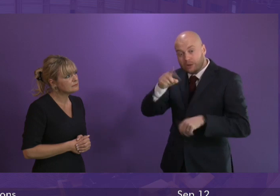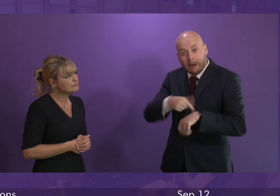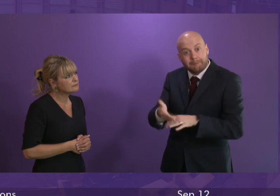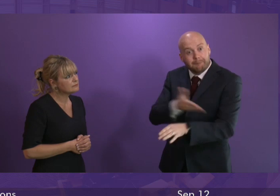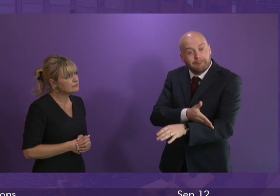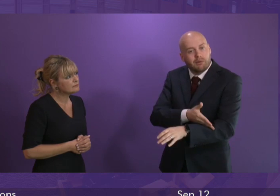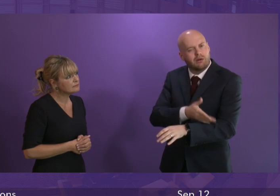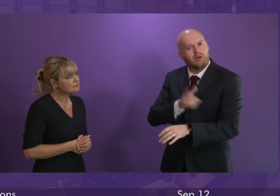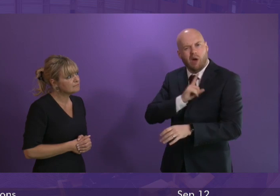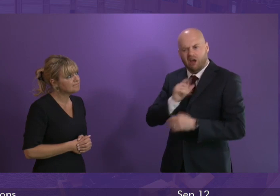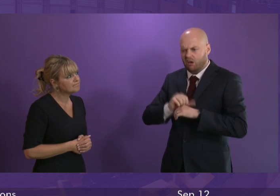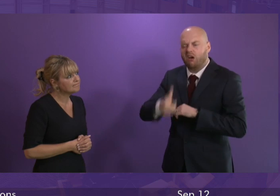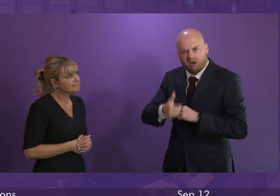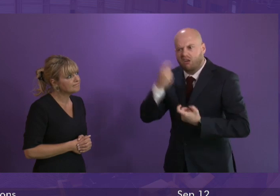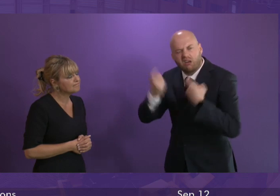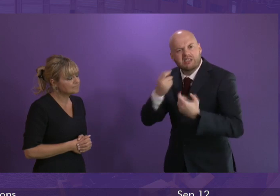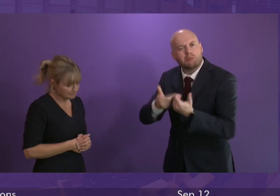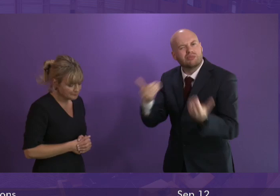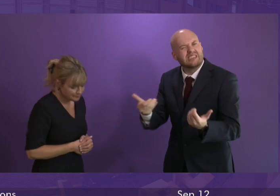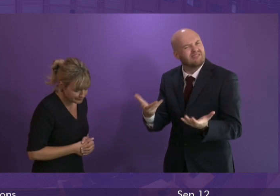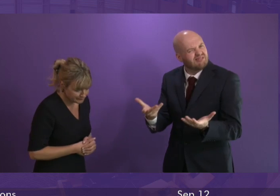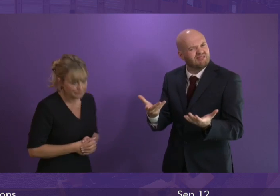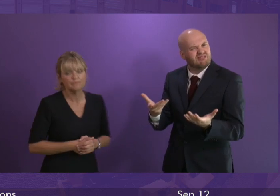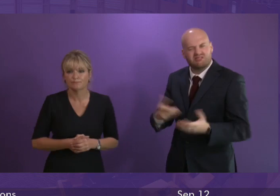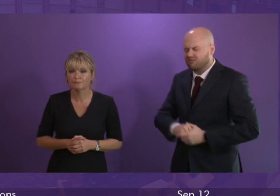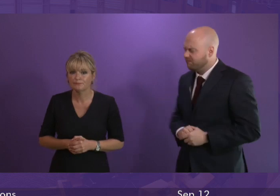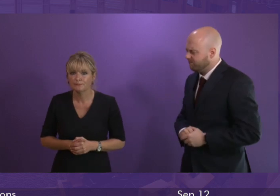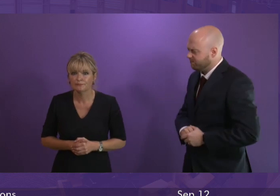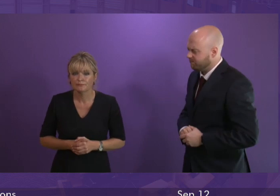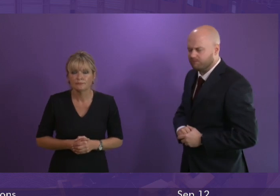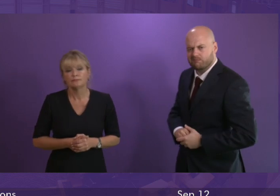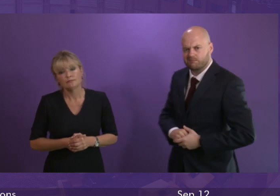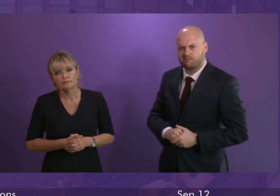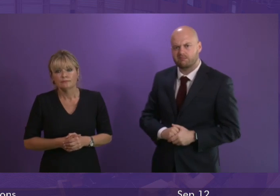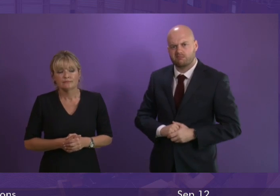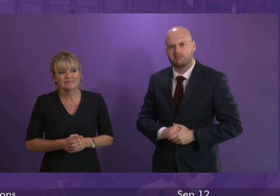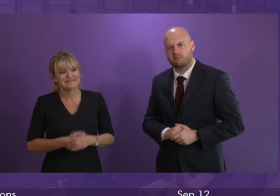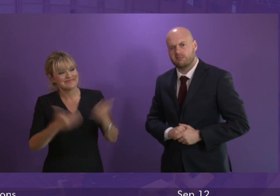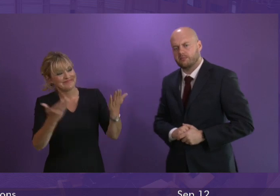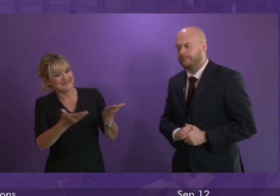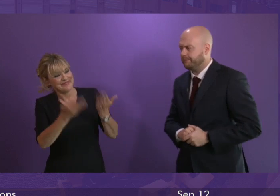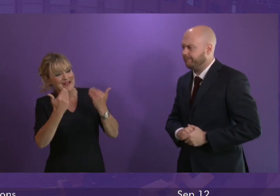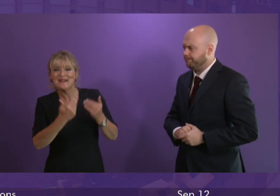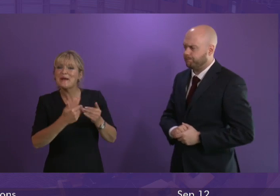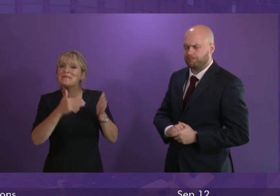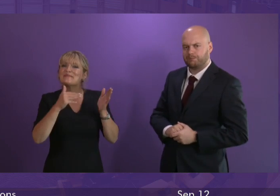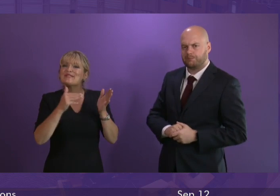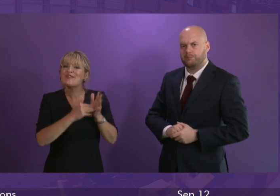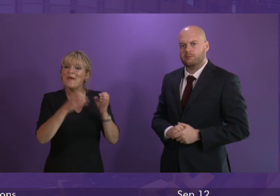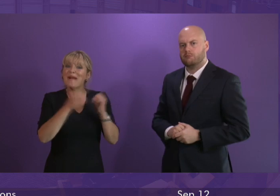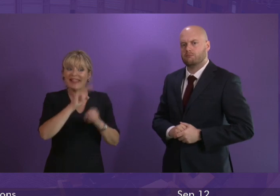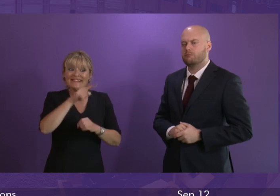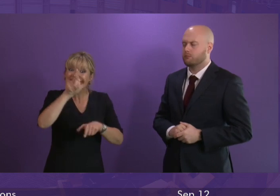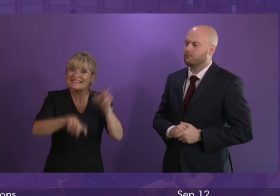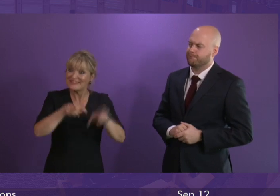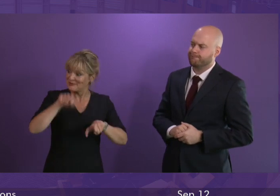ever introduce or consider such a presumption first minister well firstly can I welcome Michelle Ballantyne's constituents to the chamber